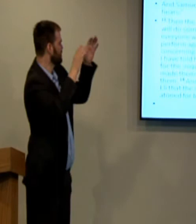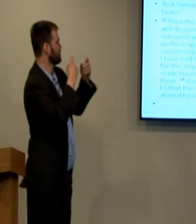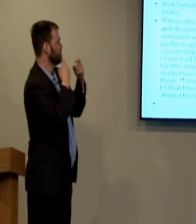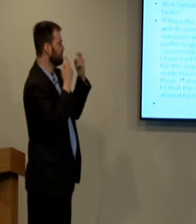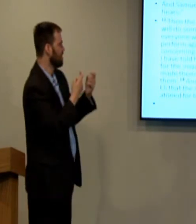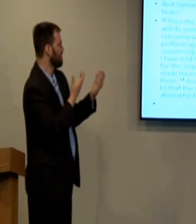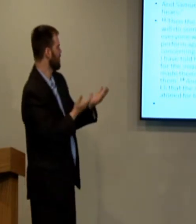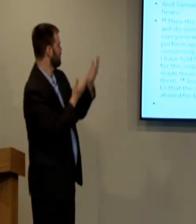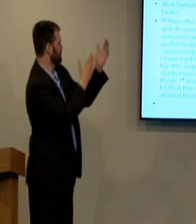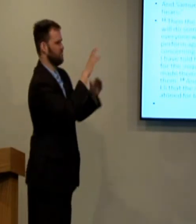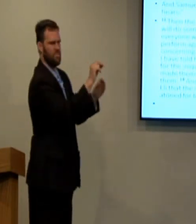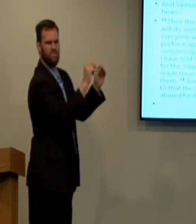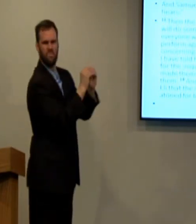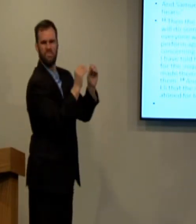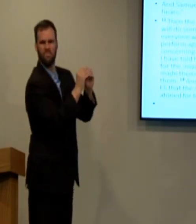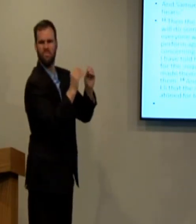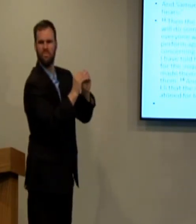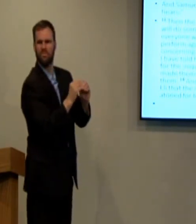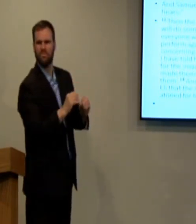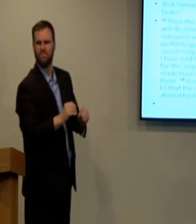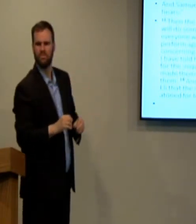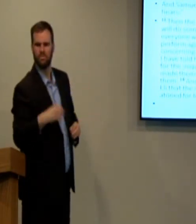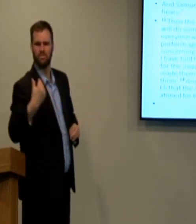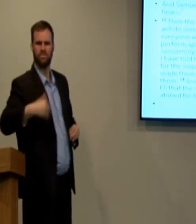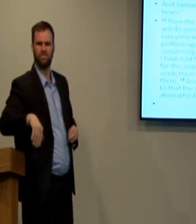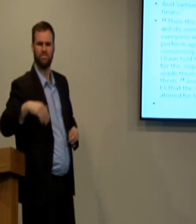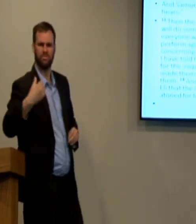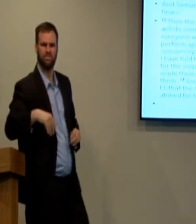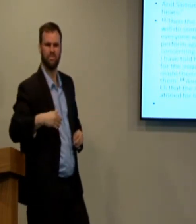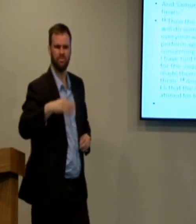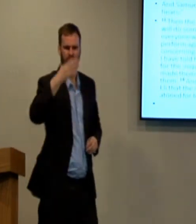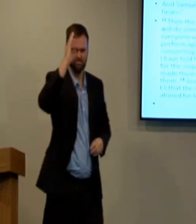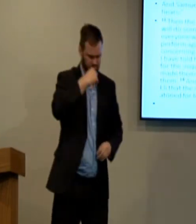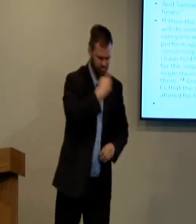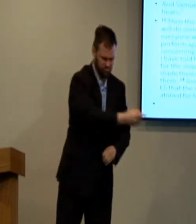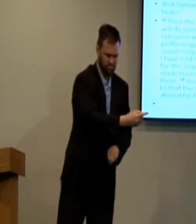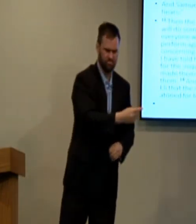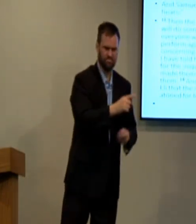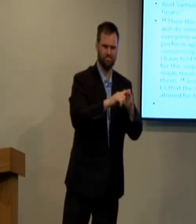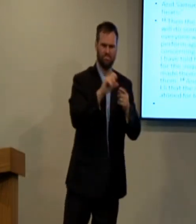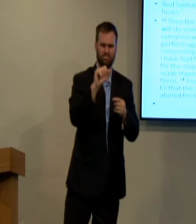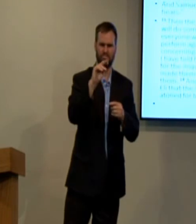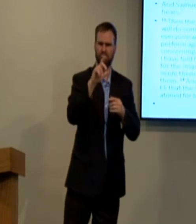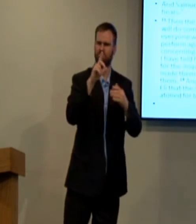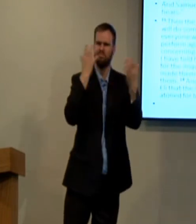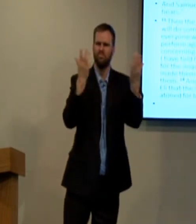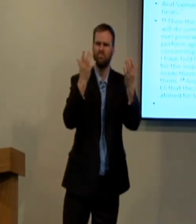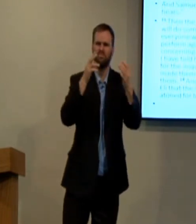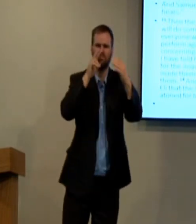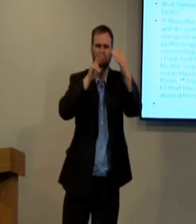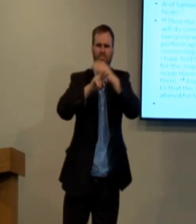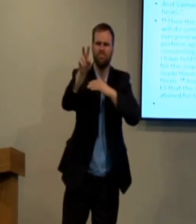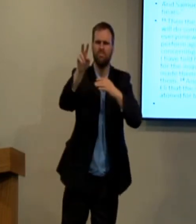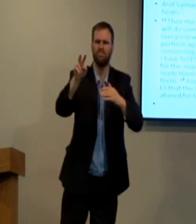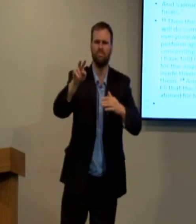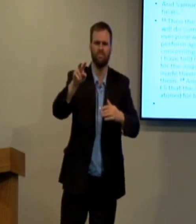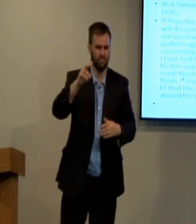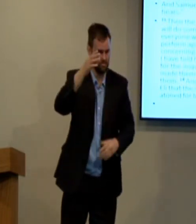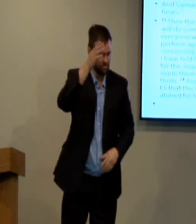not be atoned like that offering forever. Wow. This is what God said to Samuel and gave